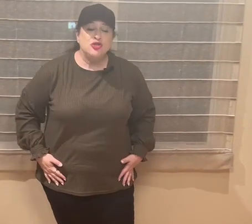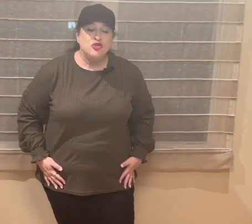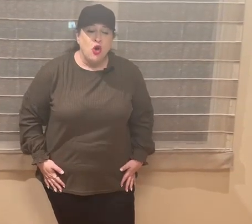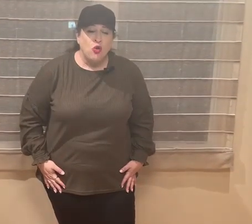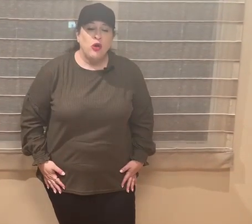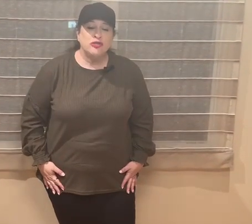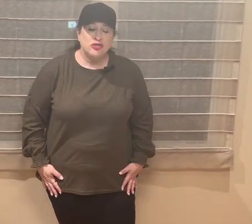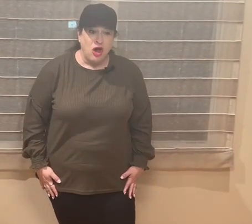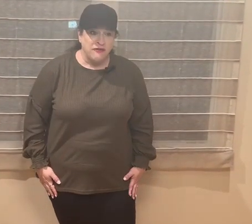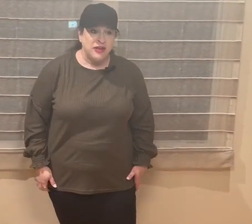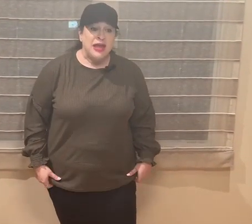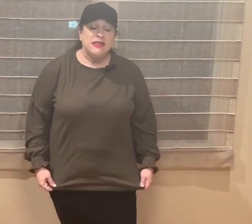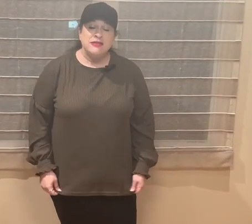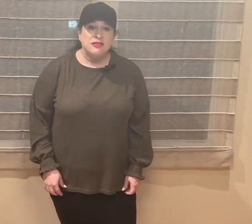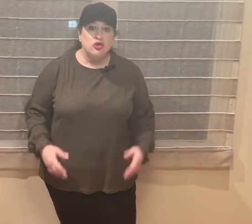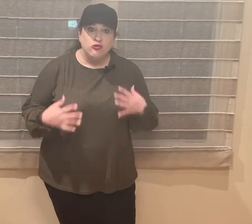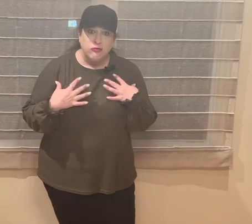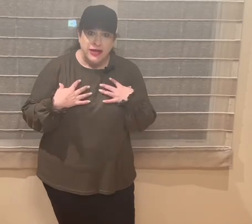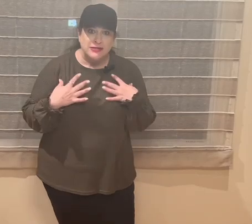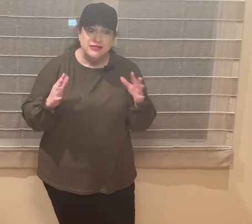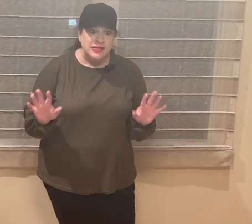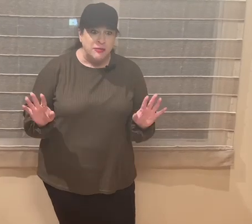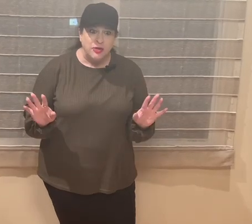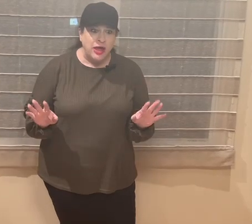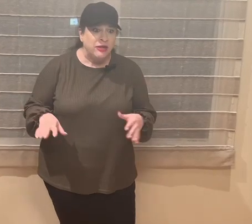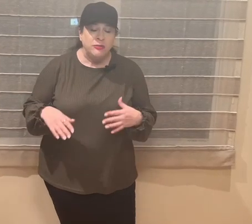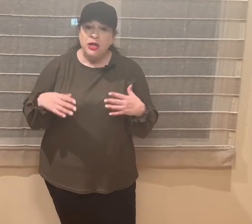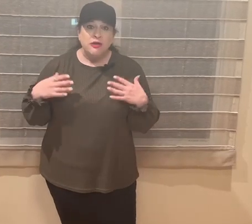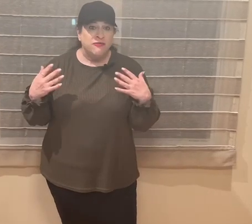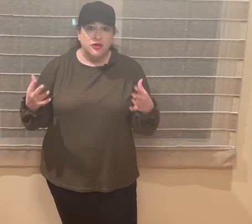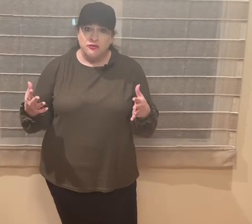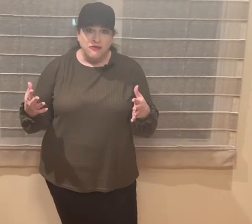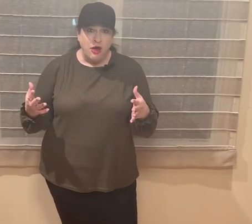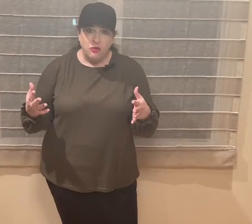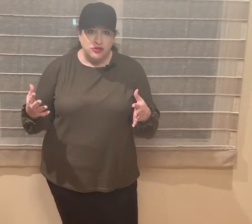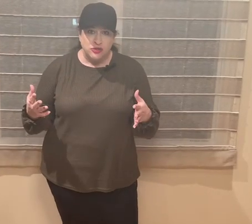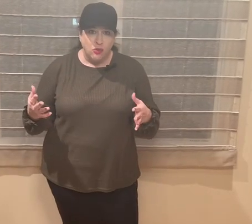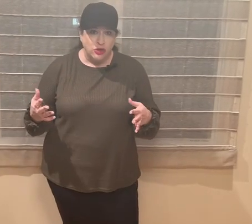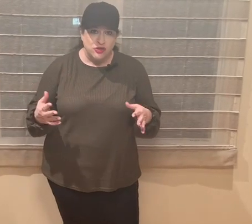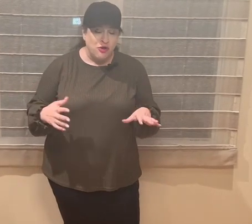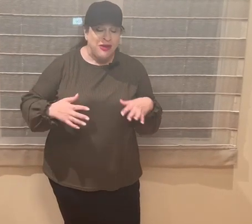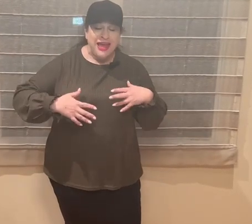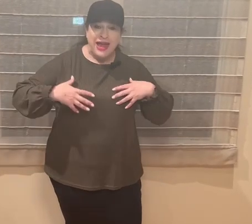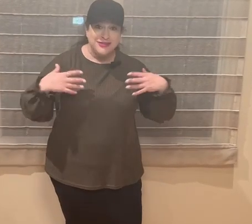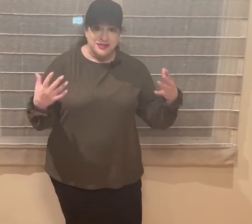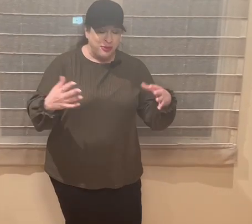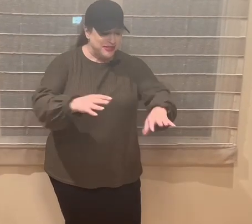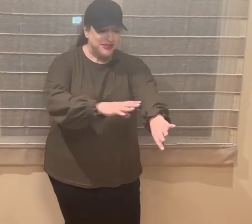so soft. This is a great staple item for your fall winter wardrobe and it's spiced